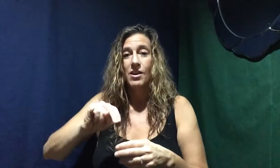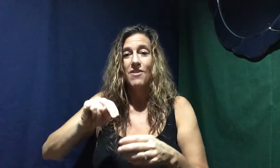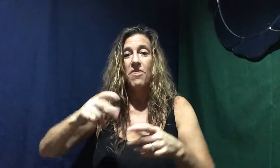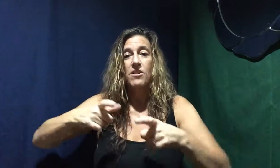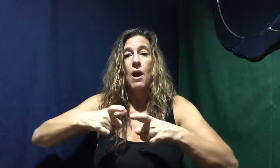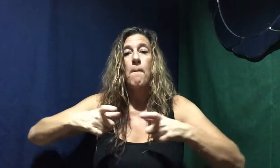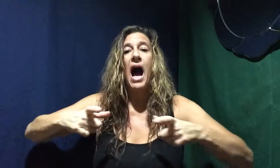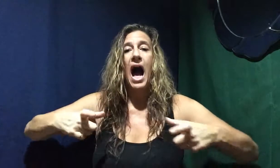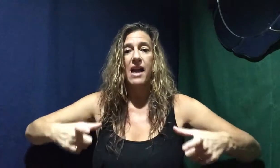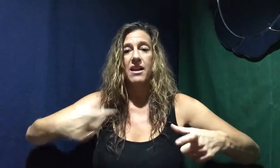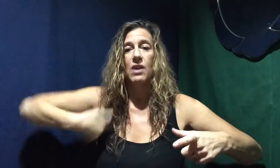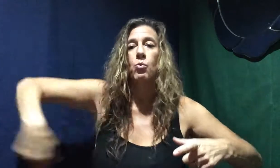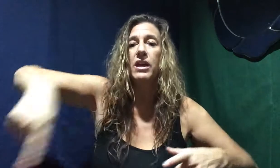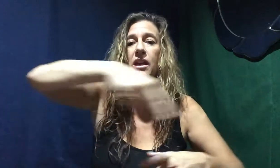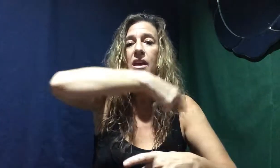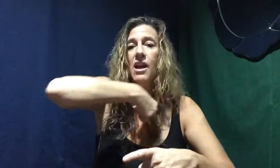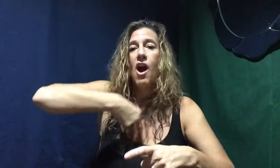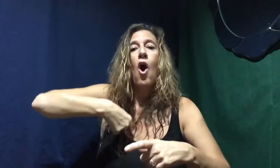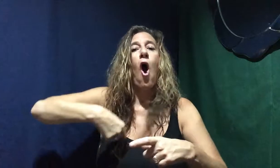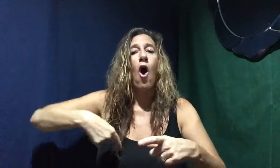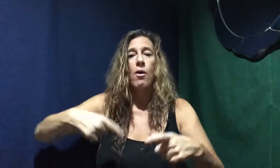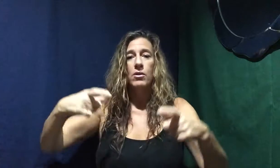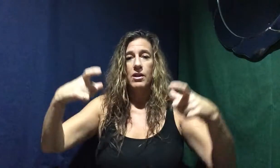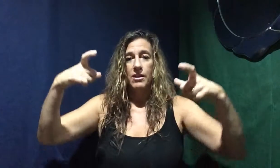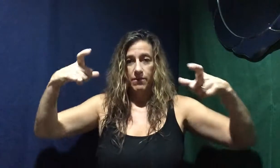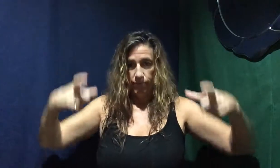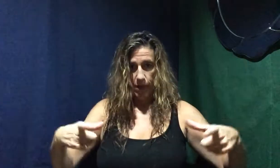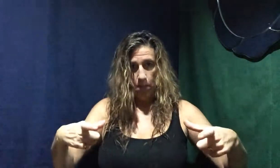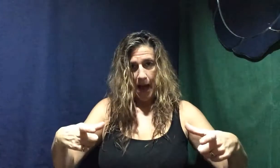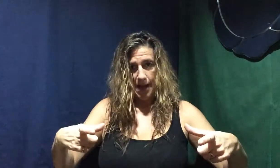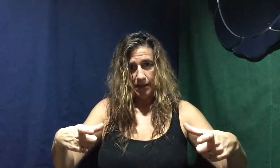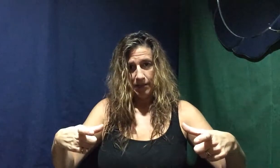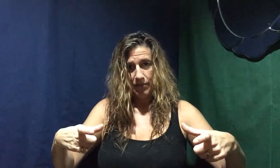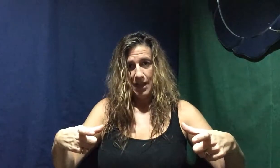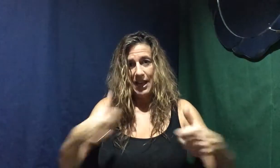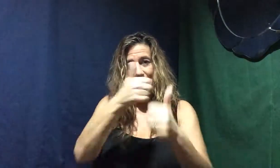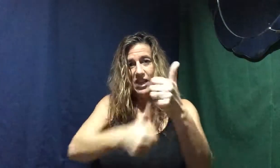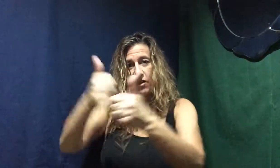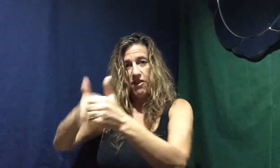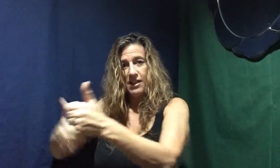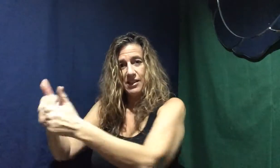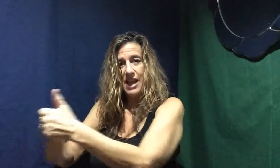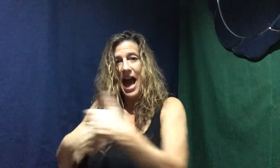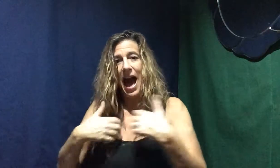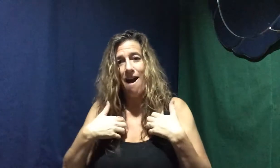that there's a pie. And we are all a pie. And each of us have